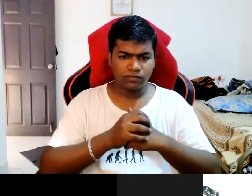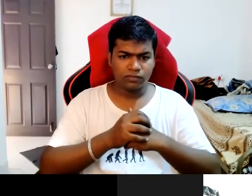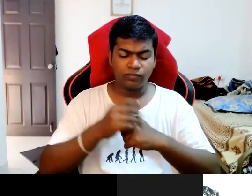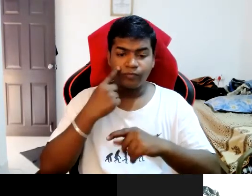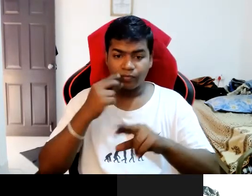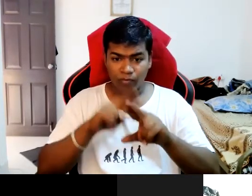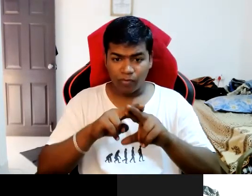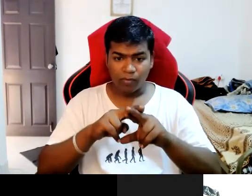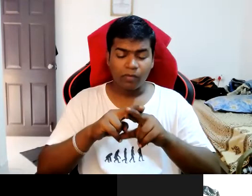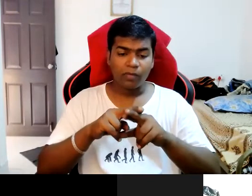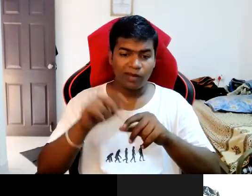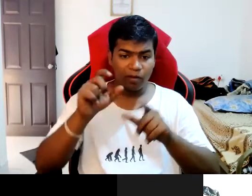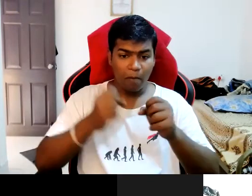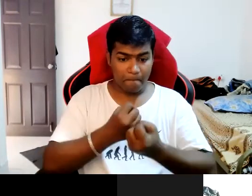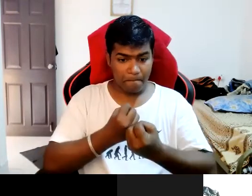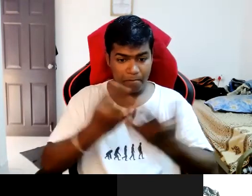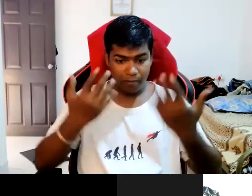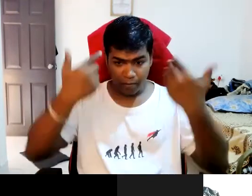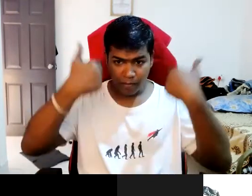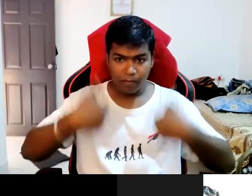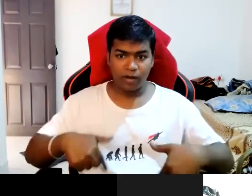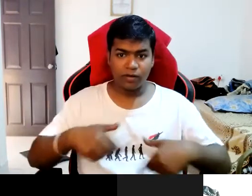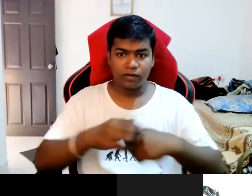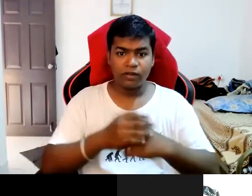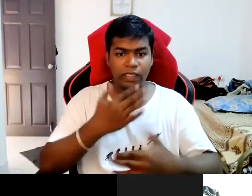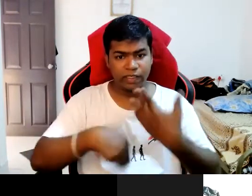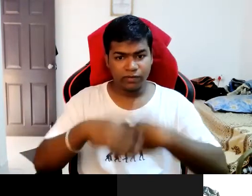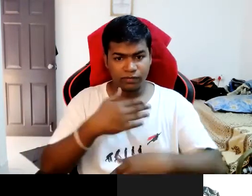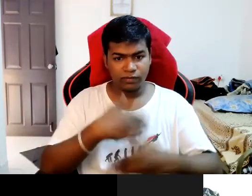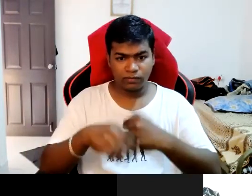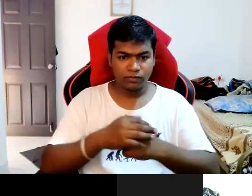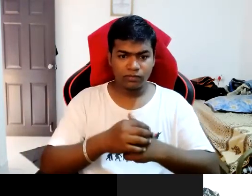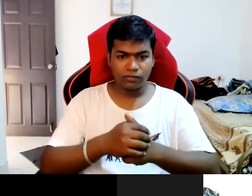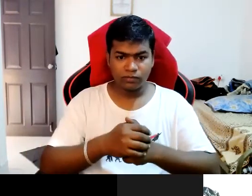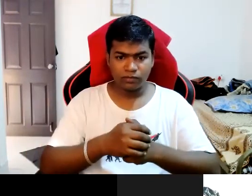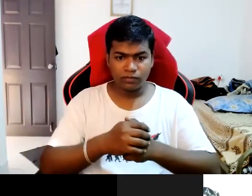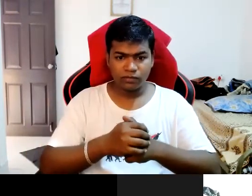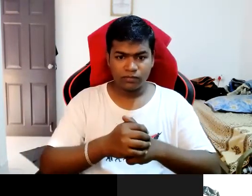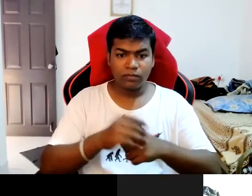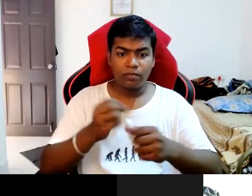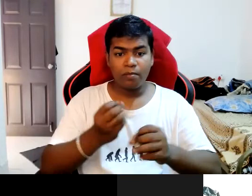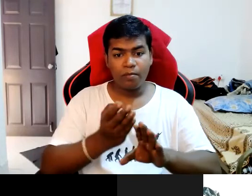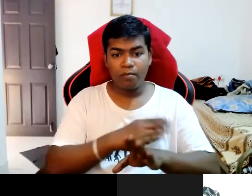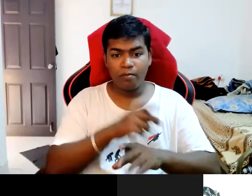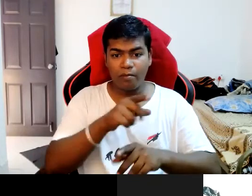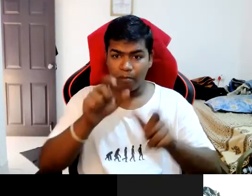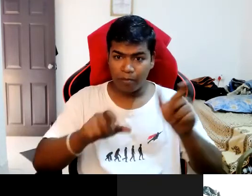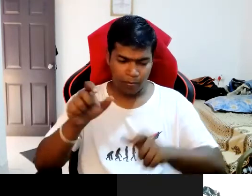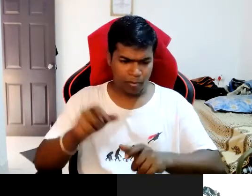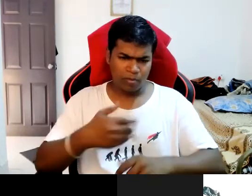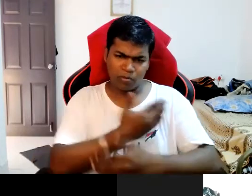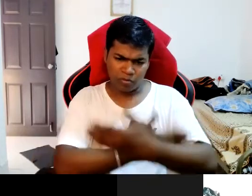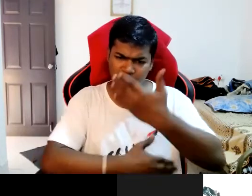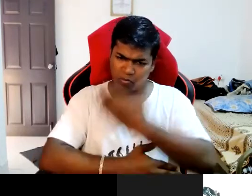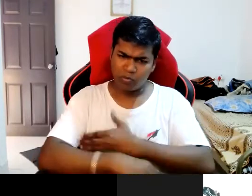not for the multi disabled persons like the person who had a two hands problem is acceptable. If you